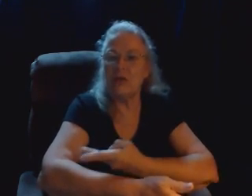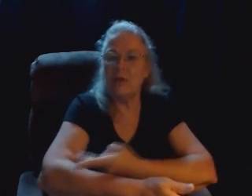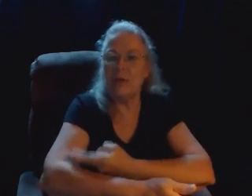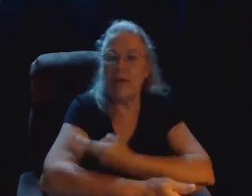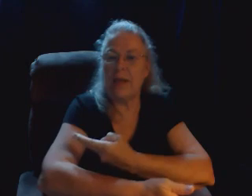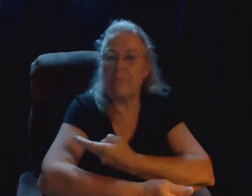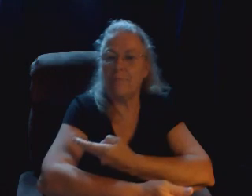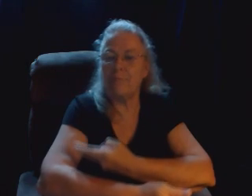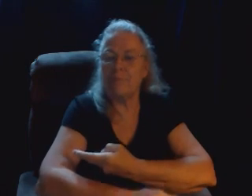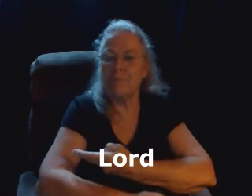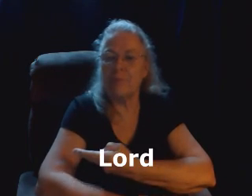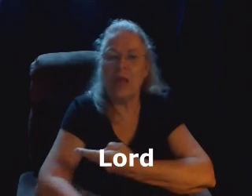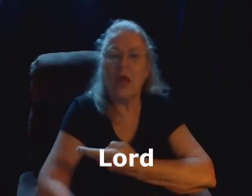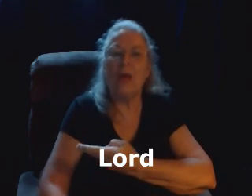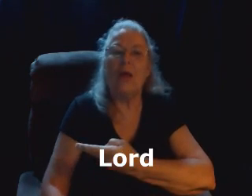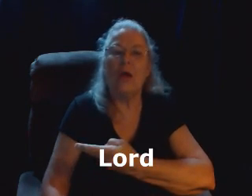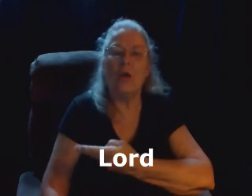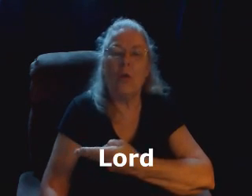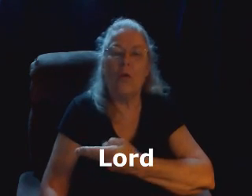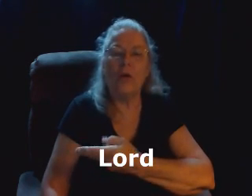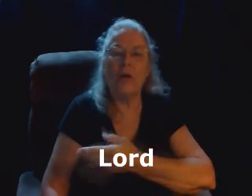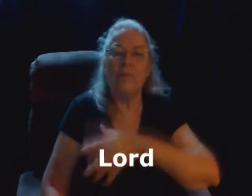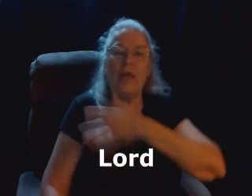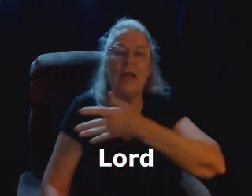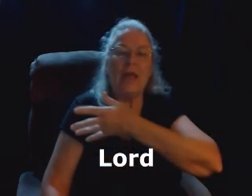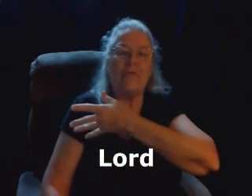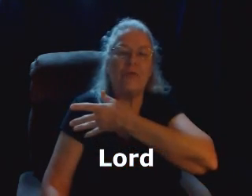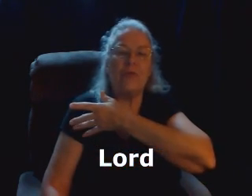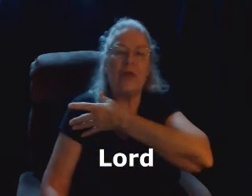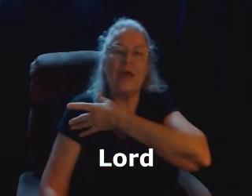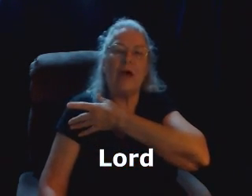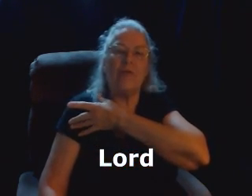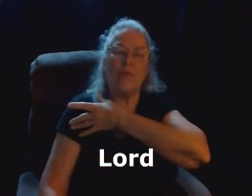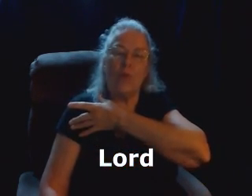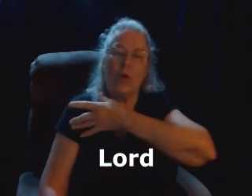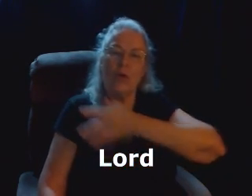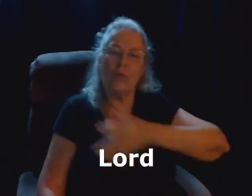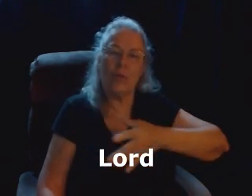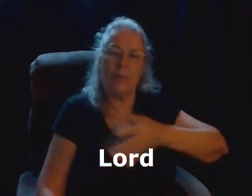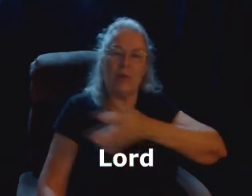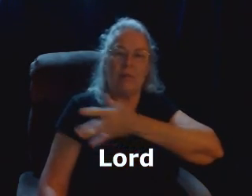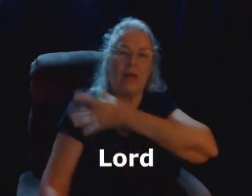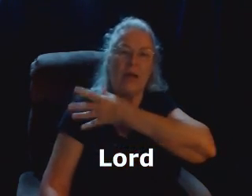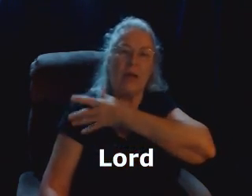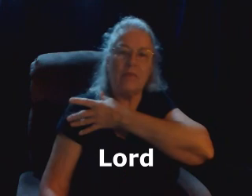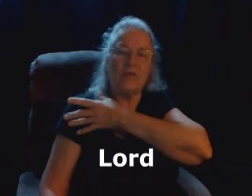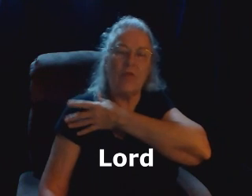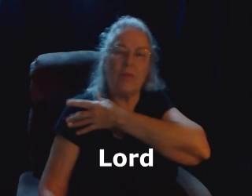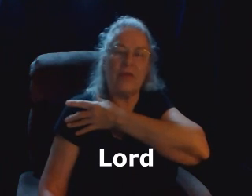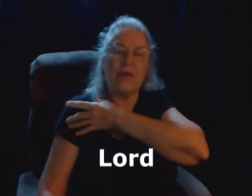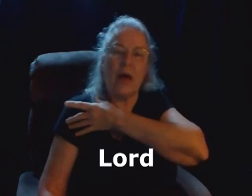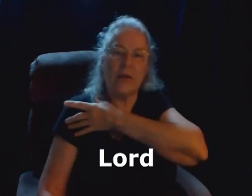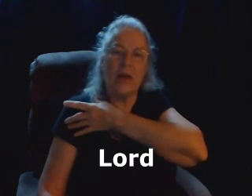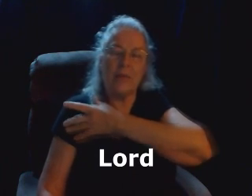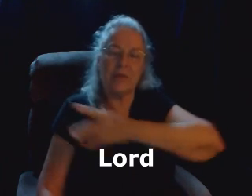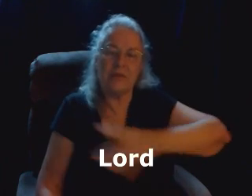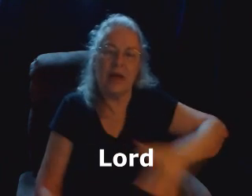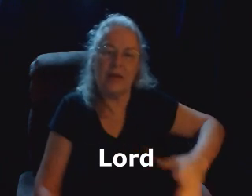Lamb. Lord. If you think of the royal ribbon that comes from the non-dominant side